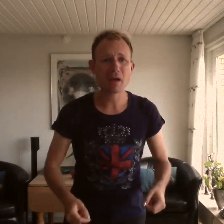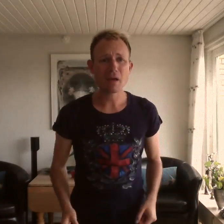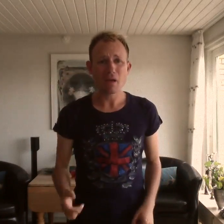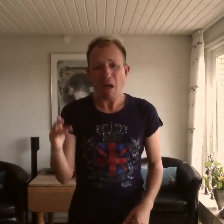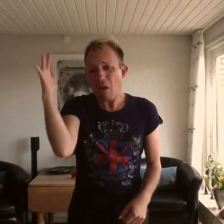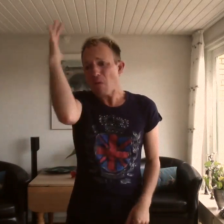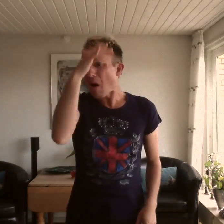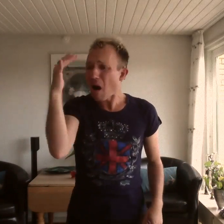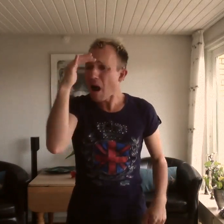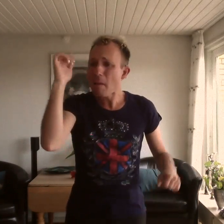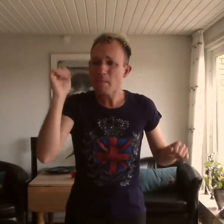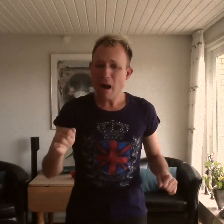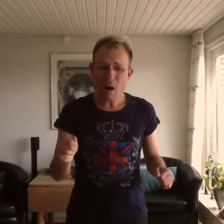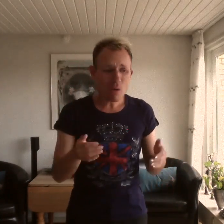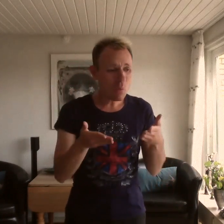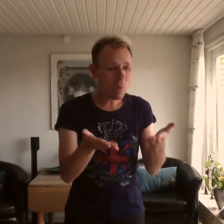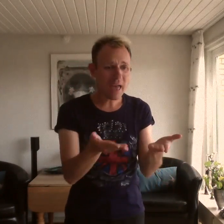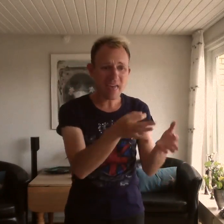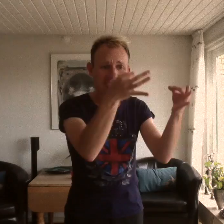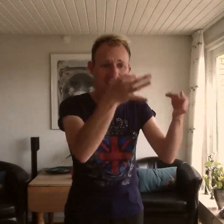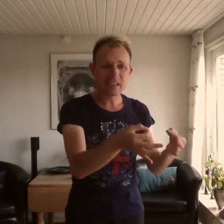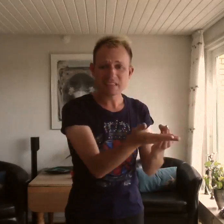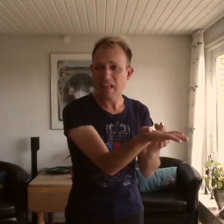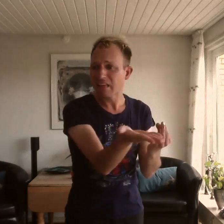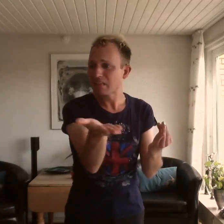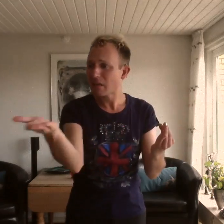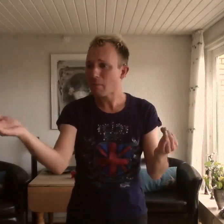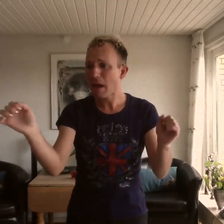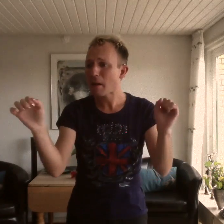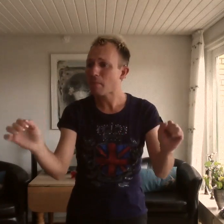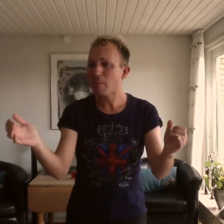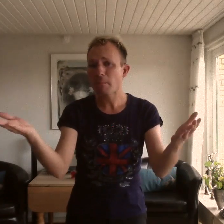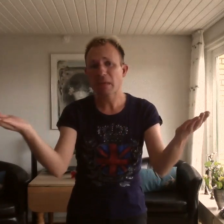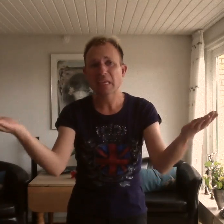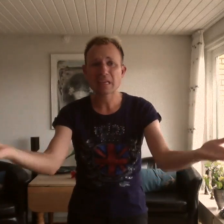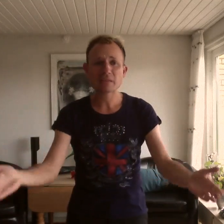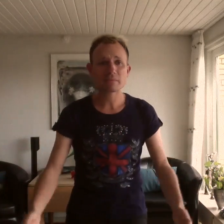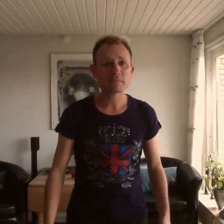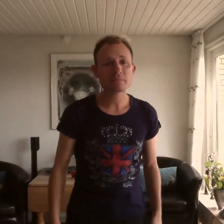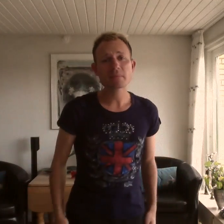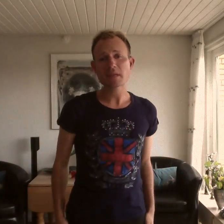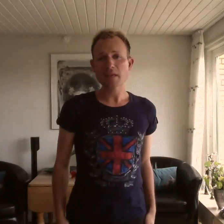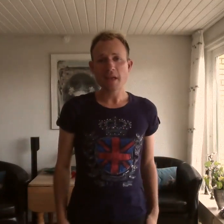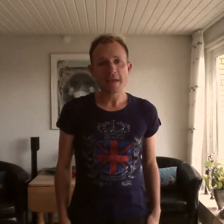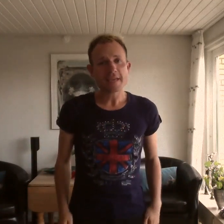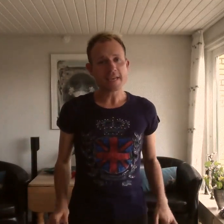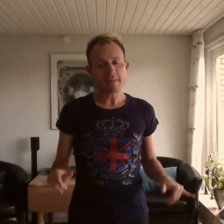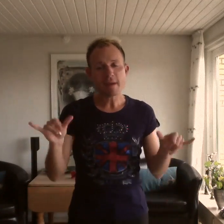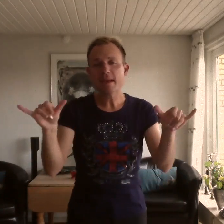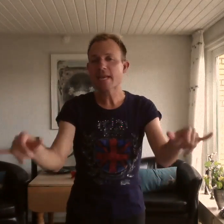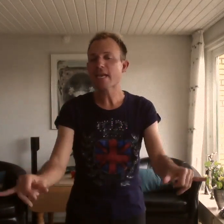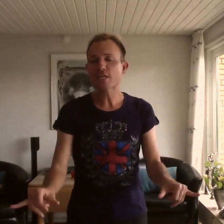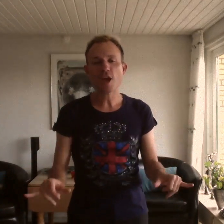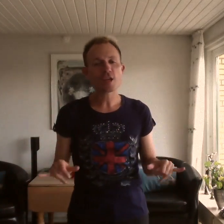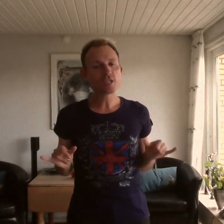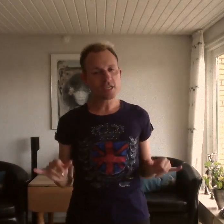I was worried about the way that things might have been. You know that big wind keeps